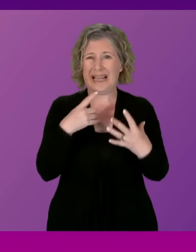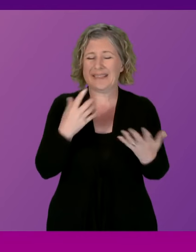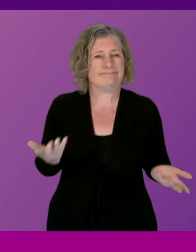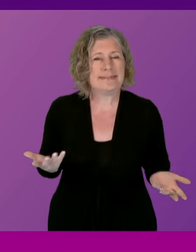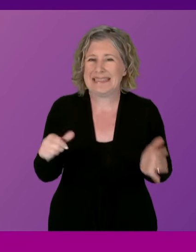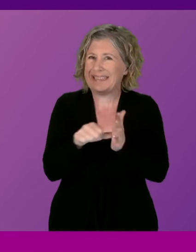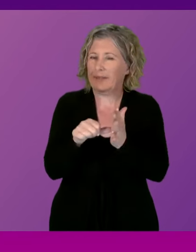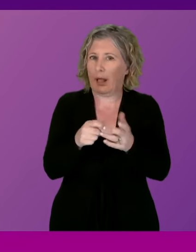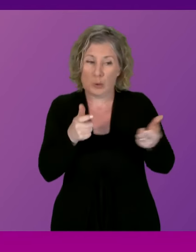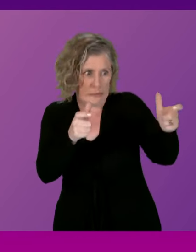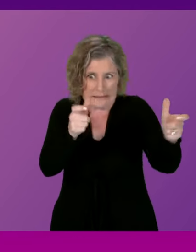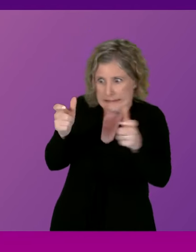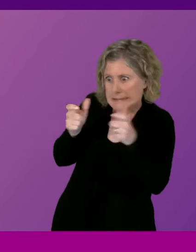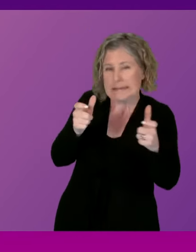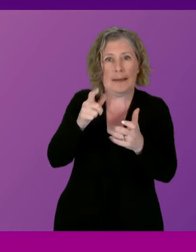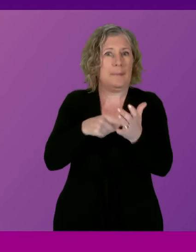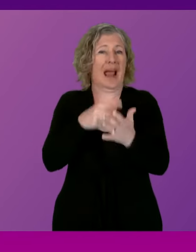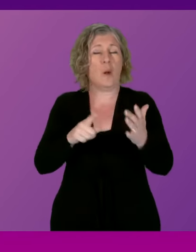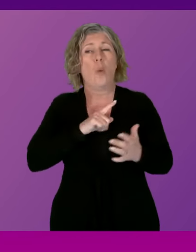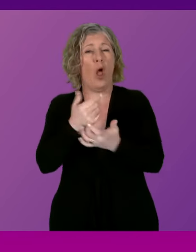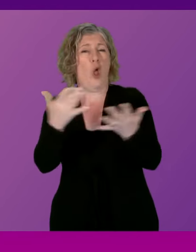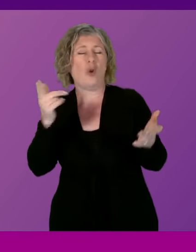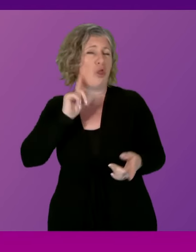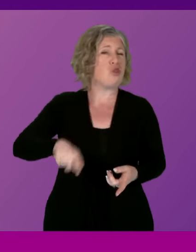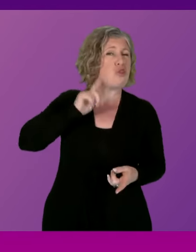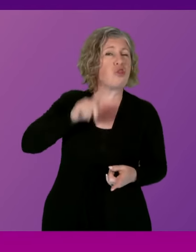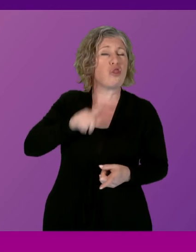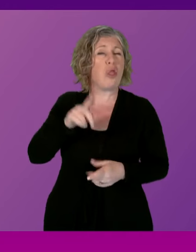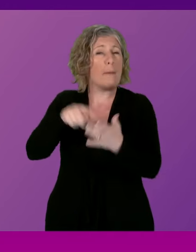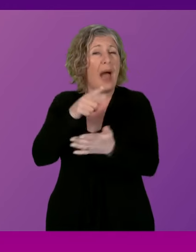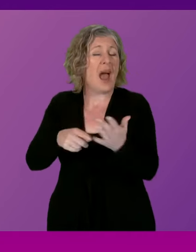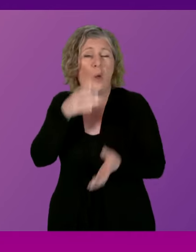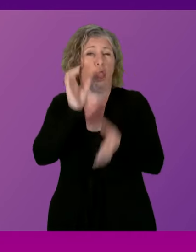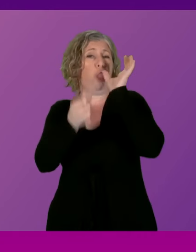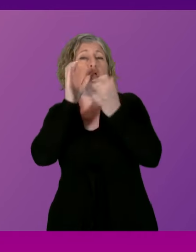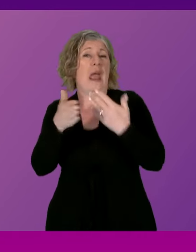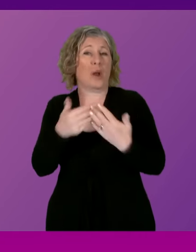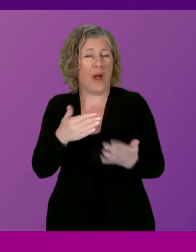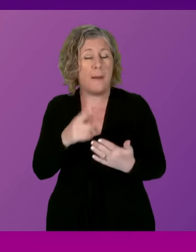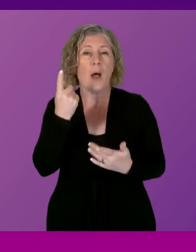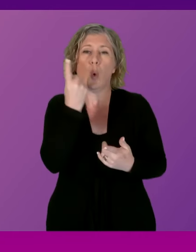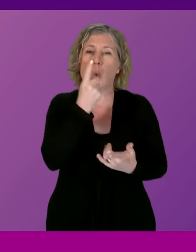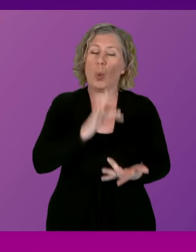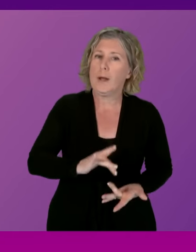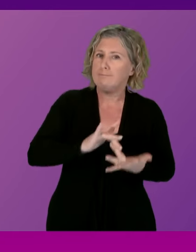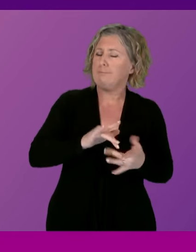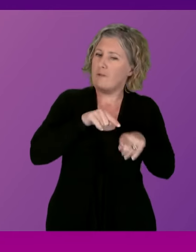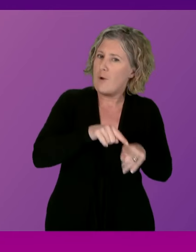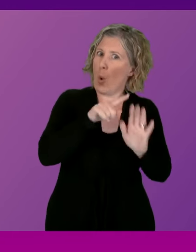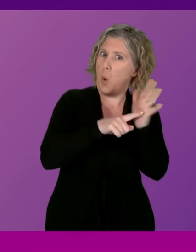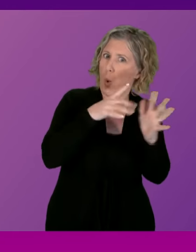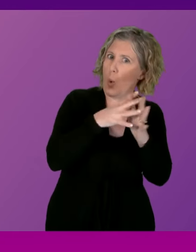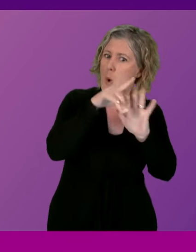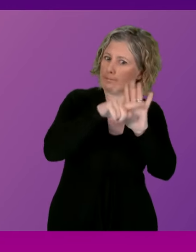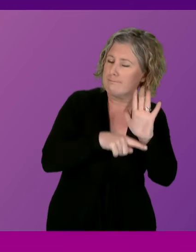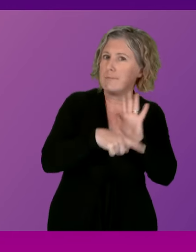anti-social behaviour are ignoring the ban and drinking anyway. It's the law-abiding Scots who are being penalised. So, First